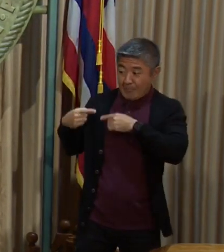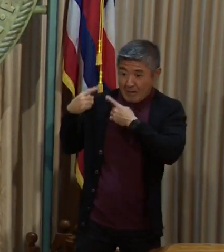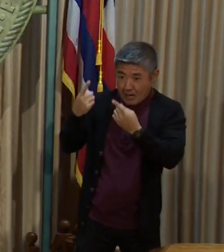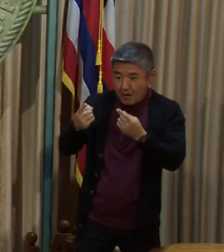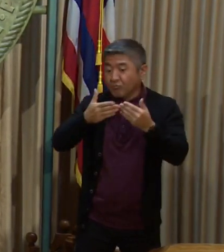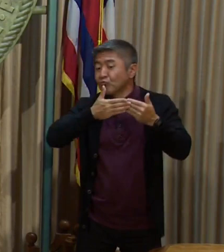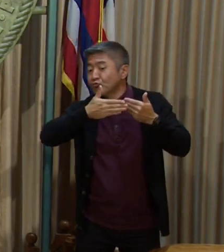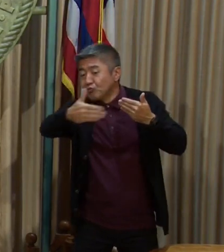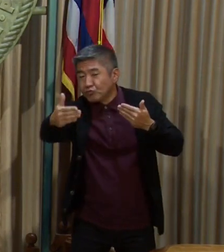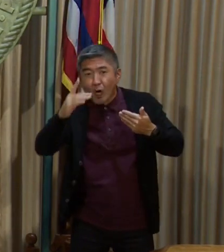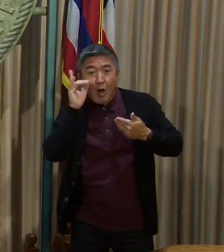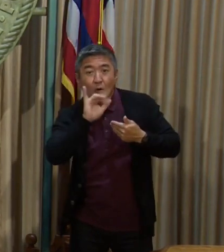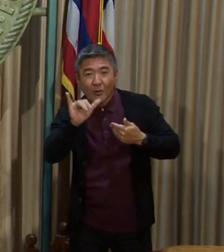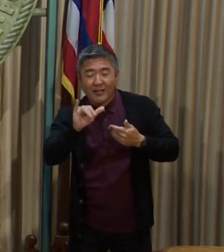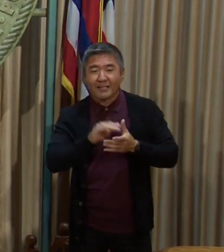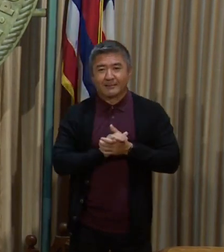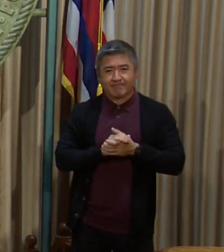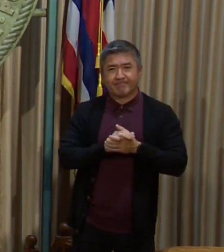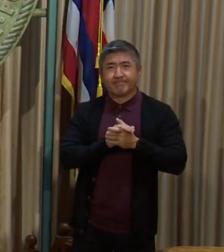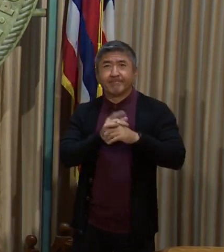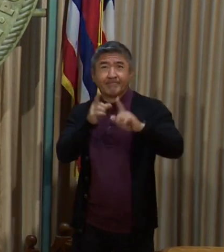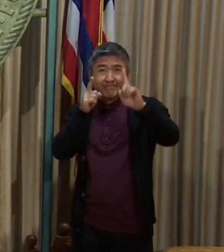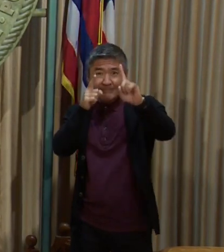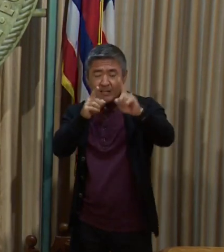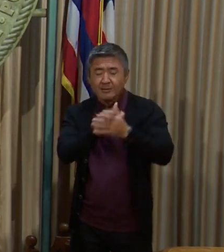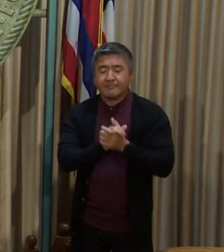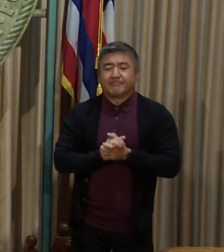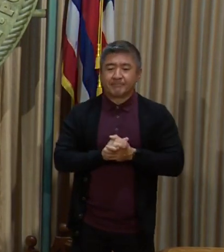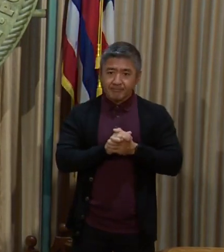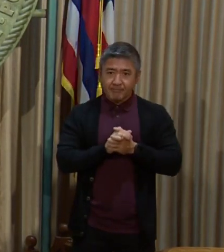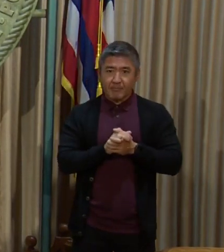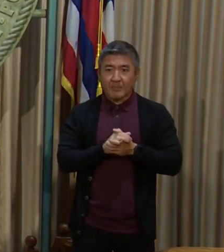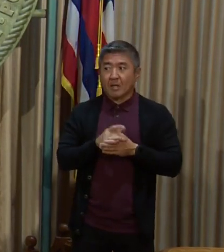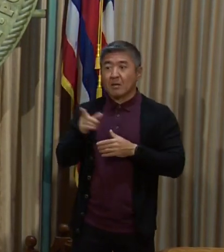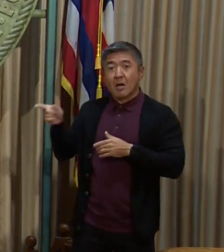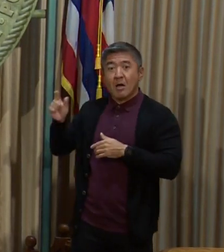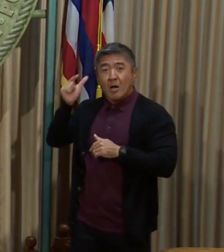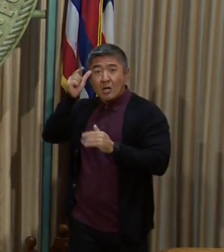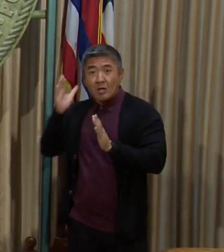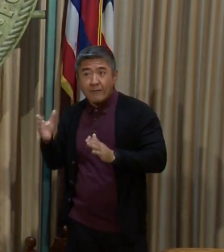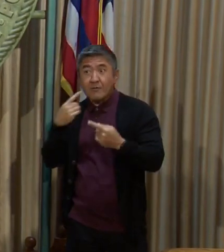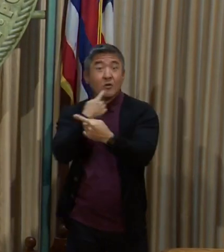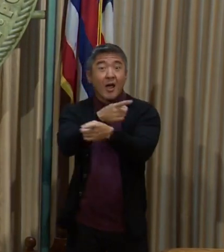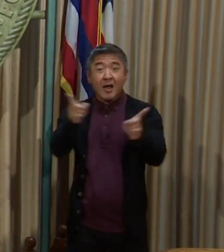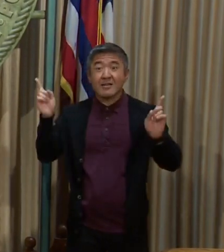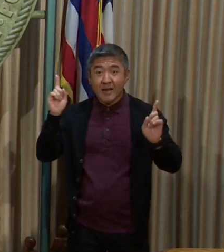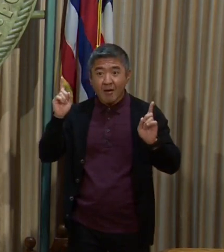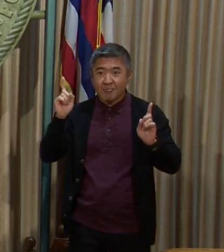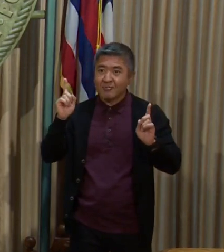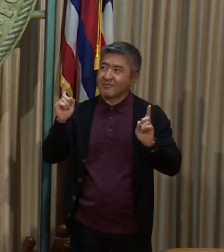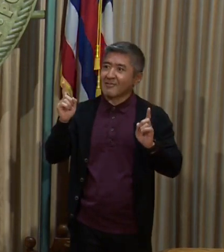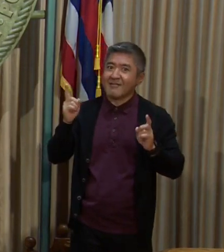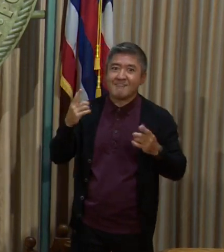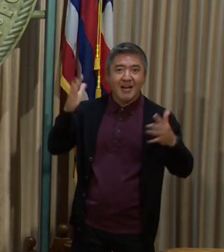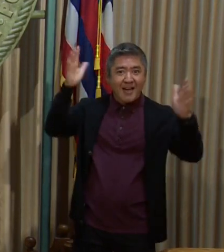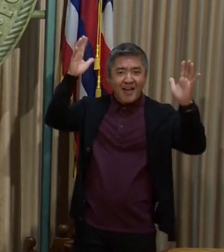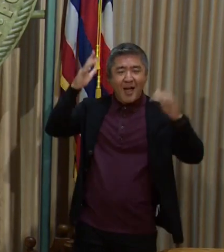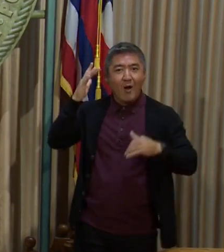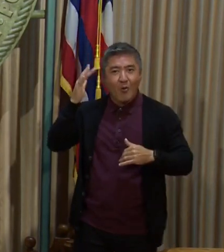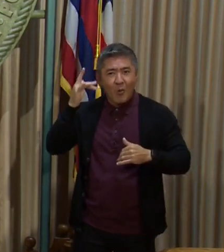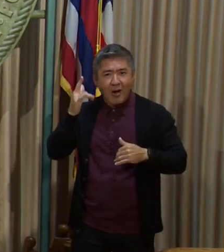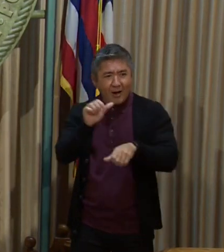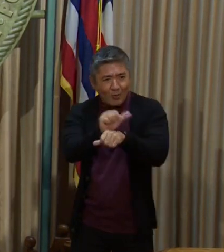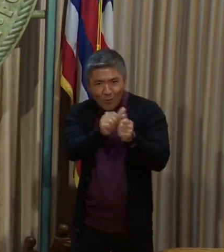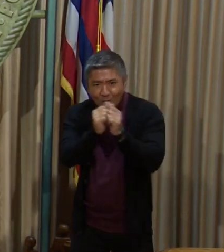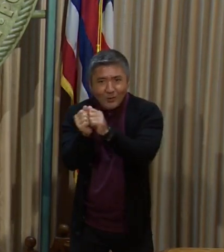say the big picture is we can only make today's move at the governor's behest because we've been careful, because the Safe Travels Program